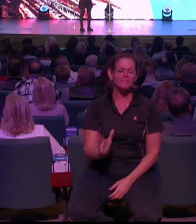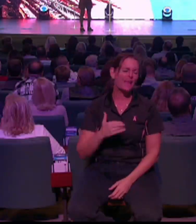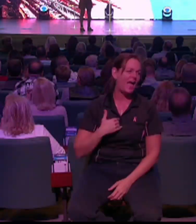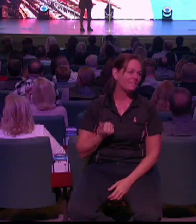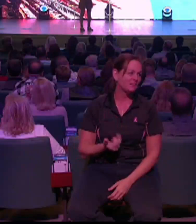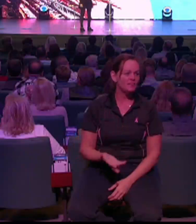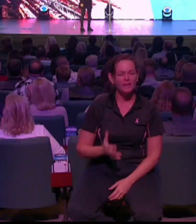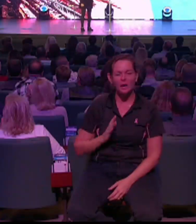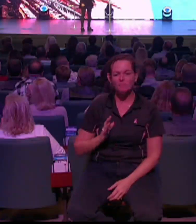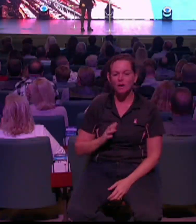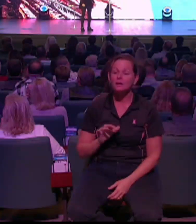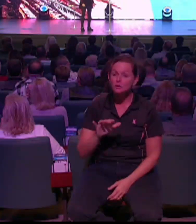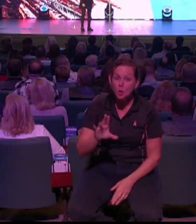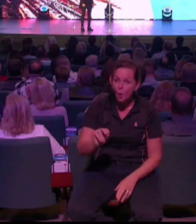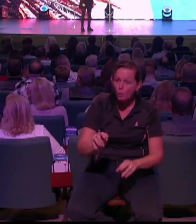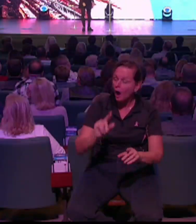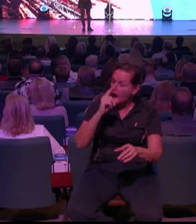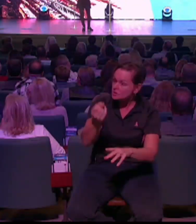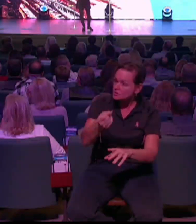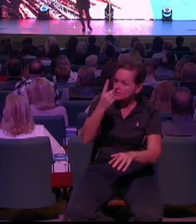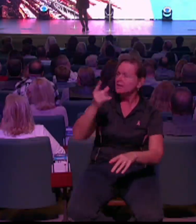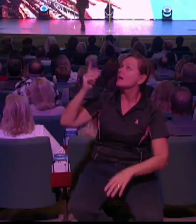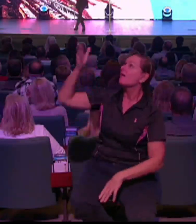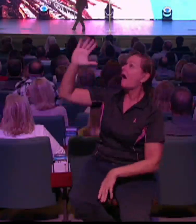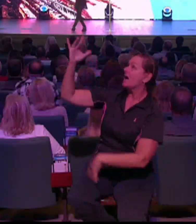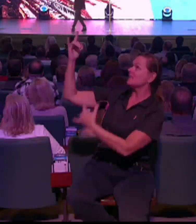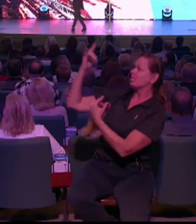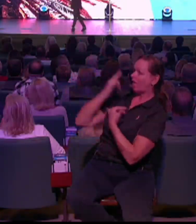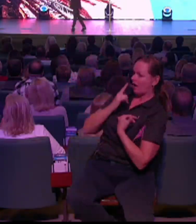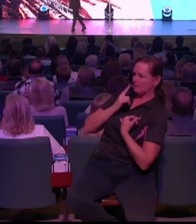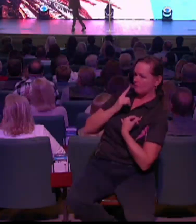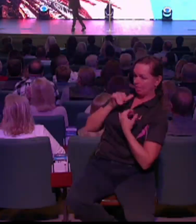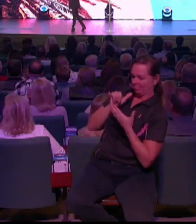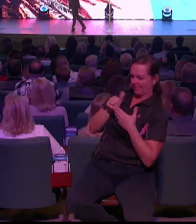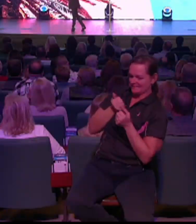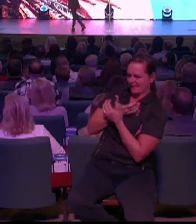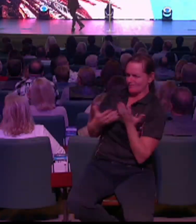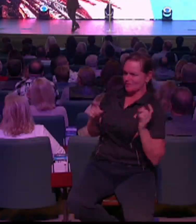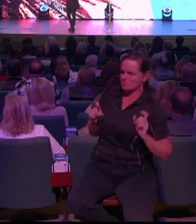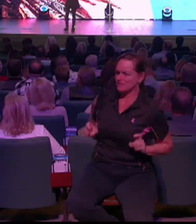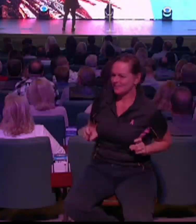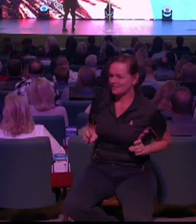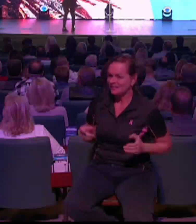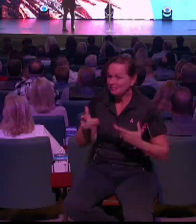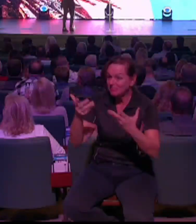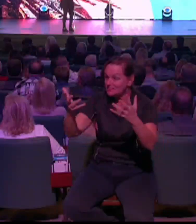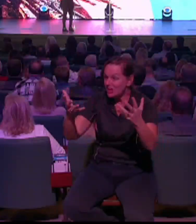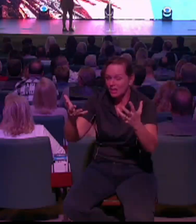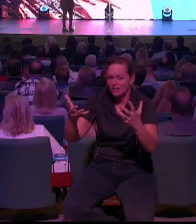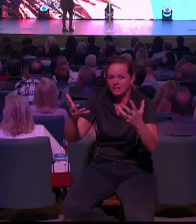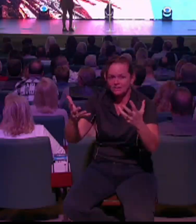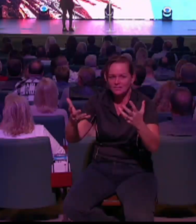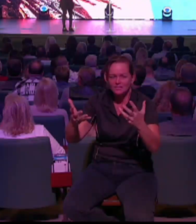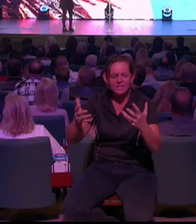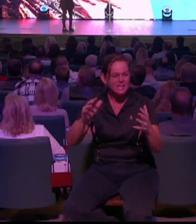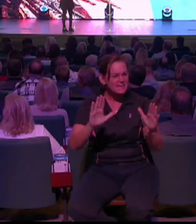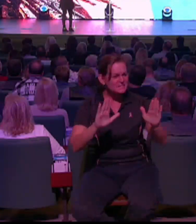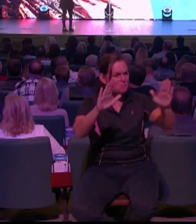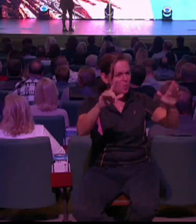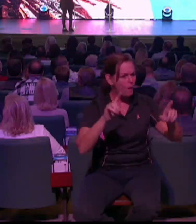need to have the best year ever. Everything that you need in the promises of God. These are miraculous promises of